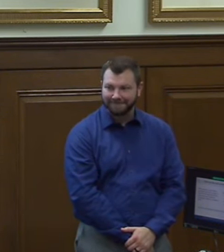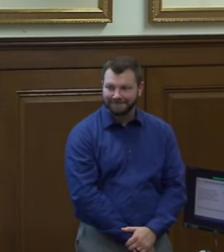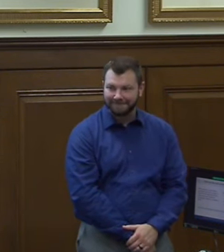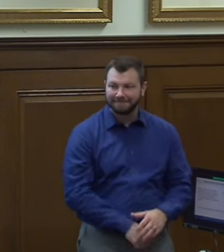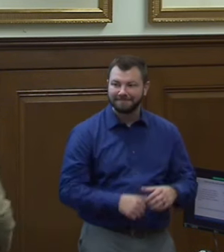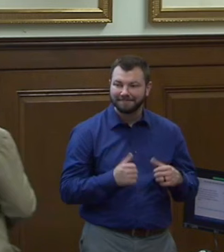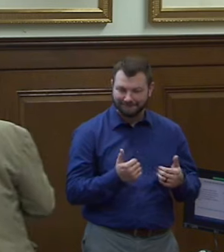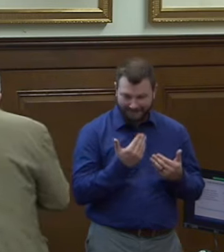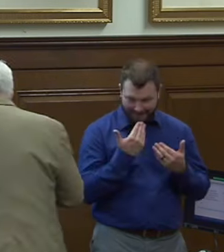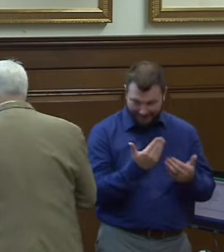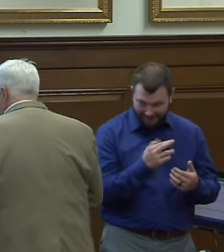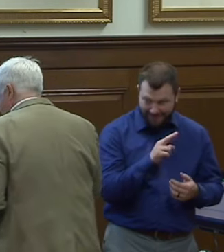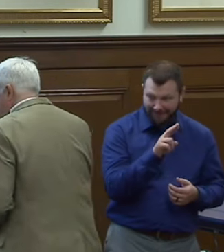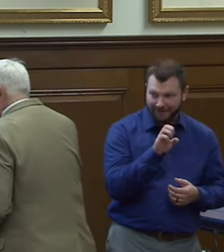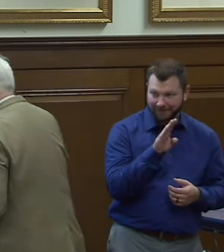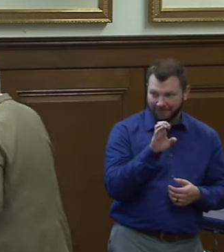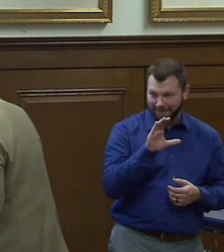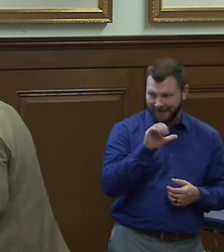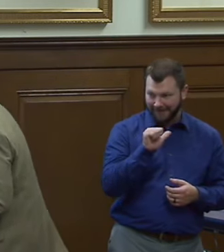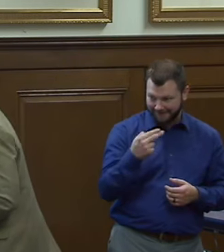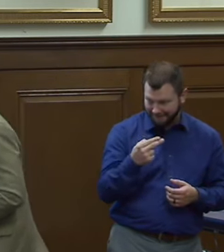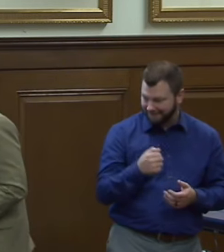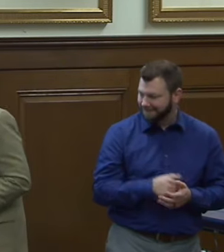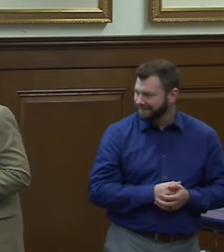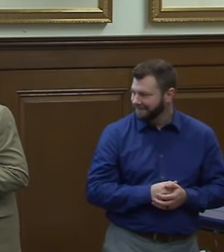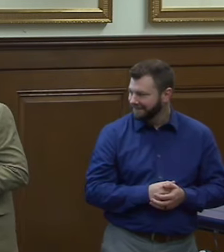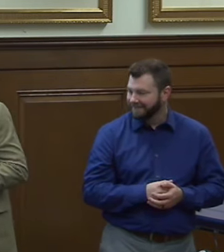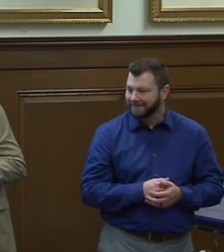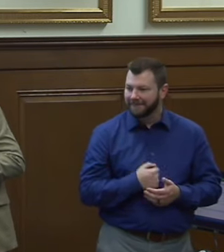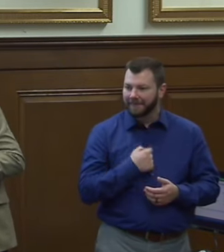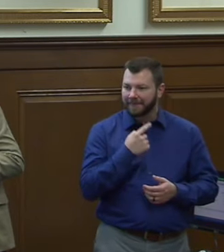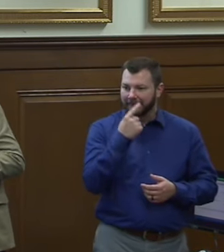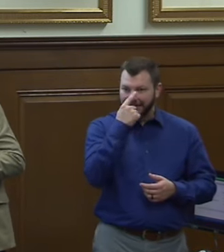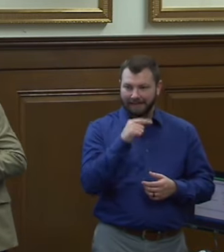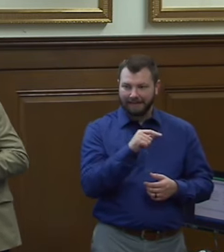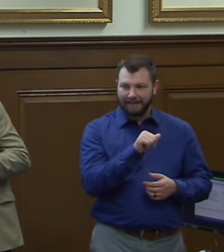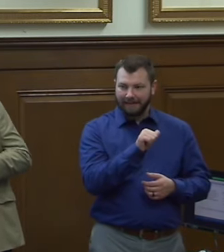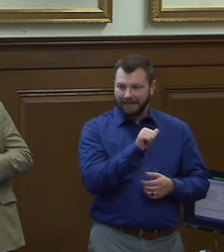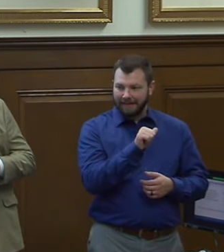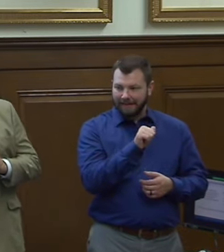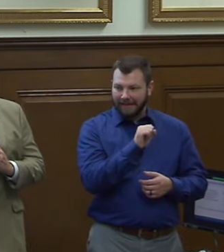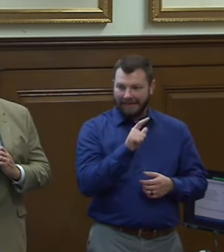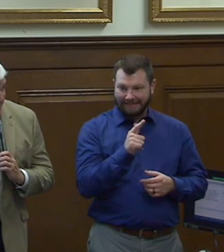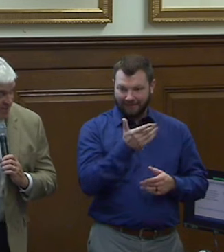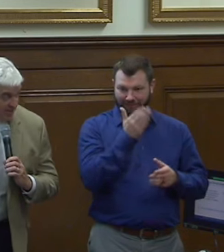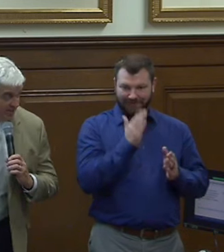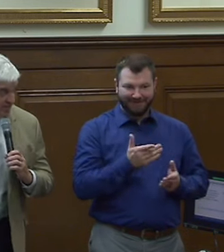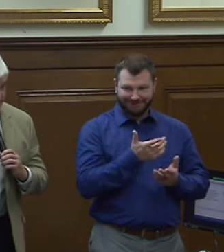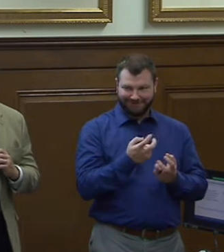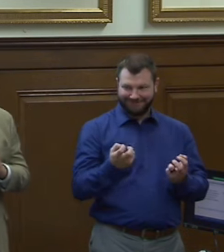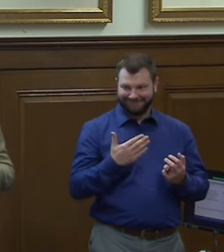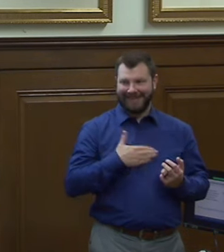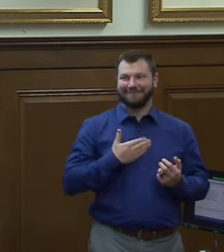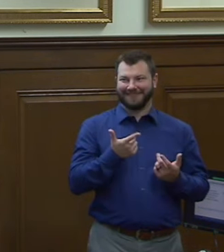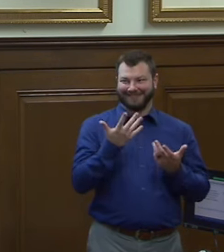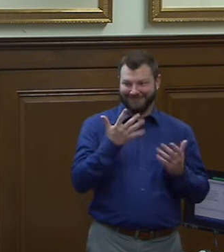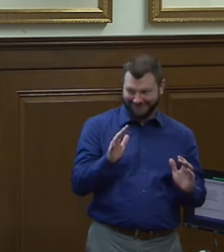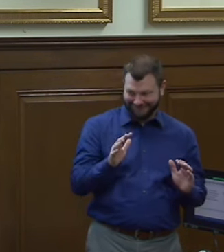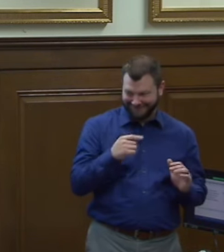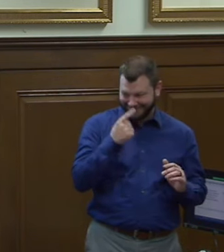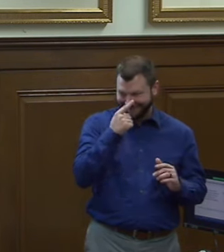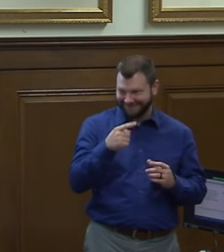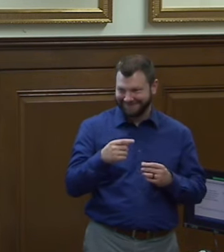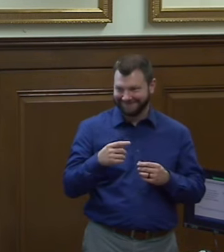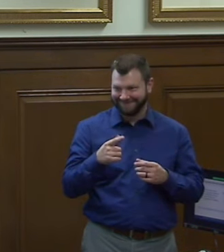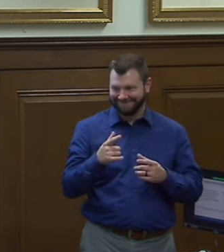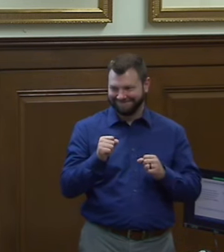thank you rebecca i think uh asl presenters are happy that this is over too i think you gave them